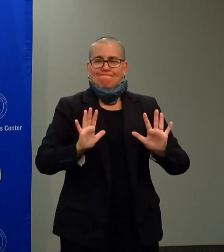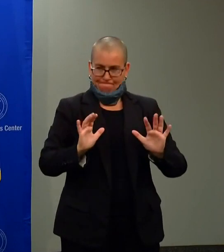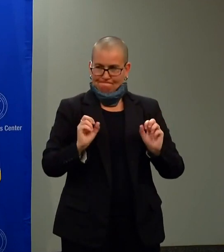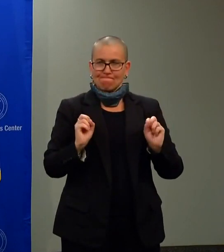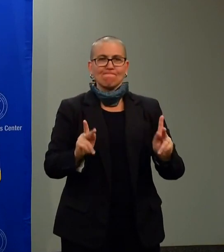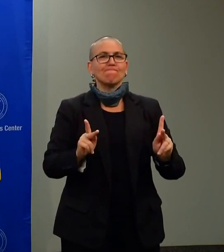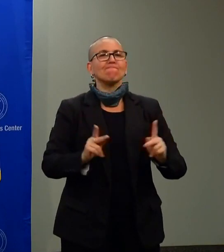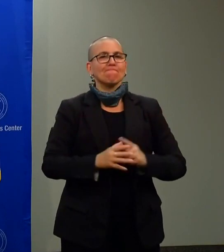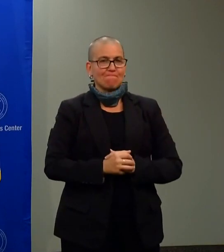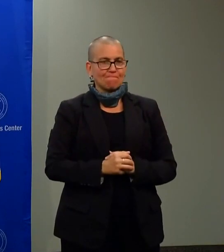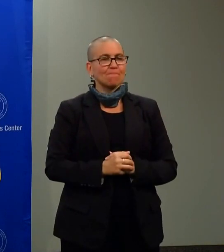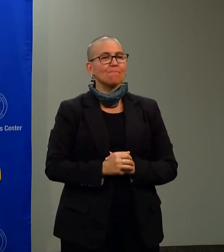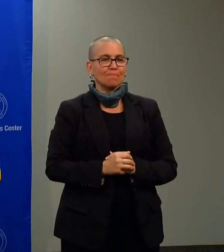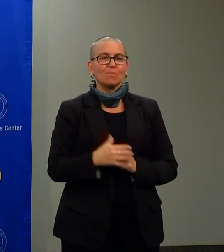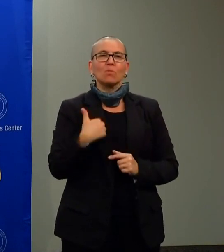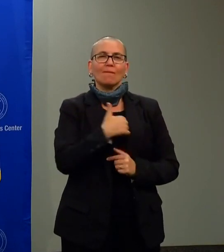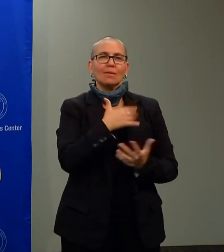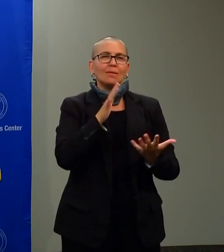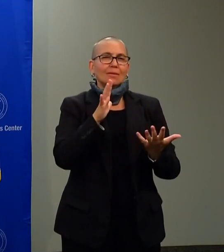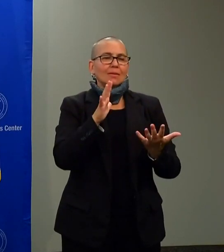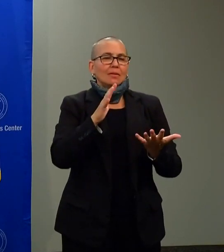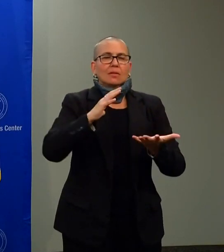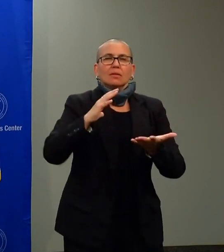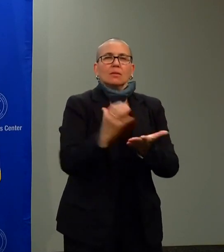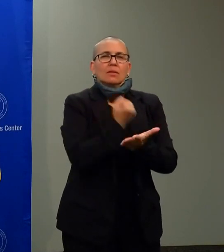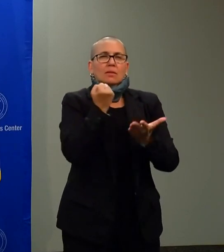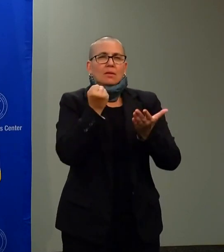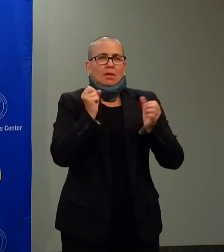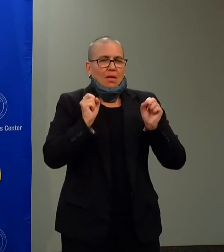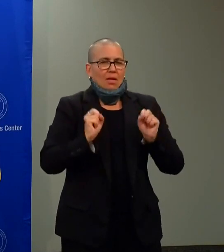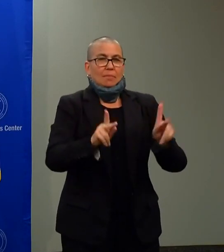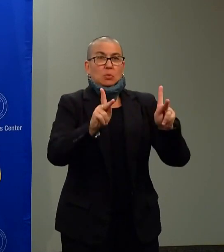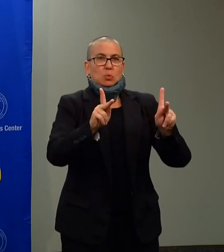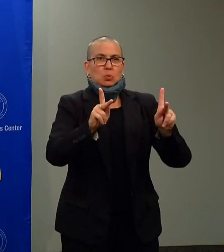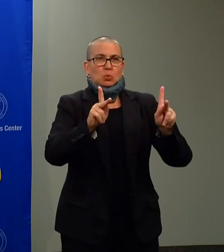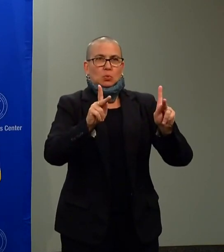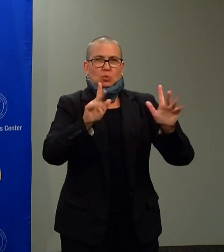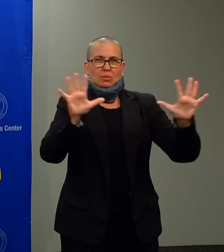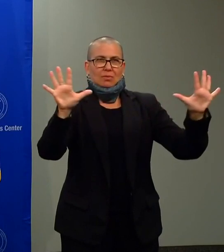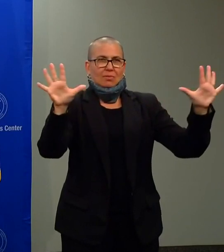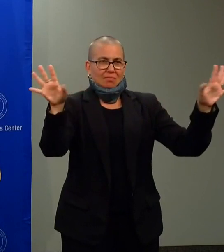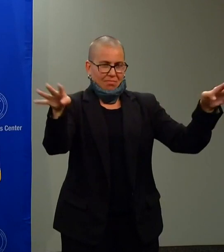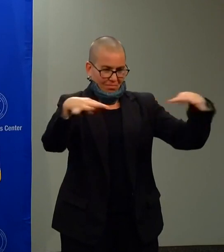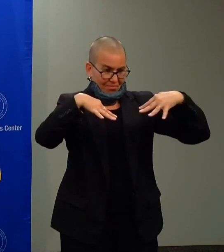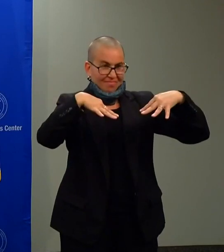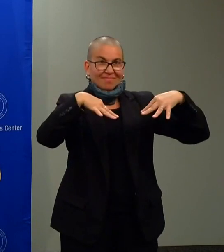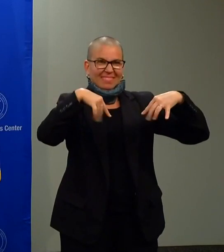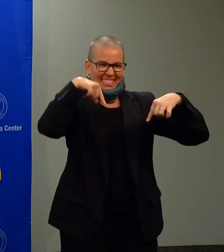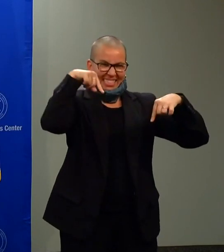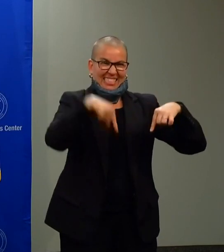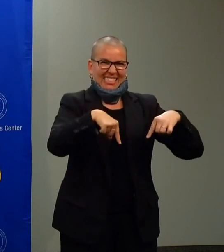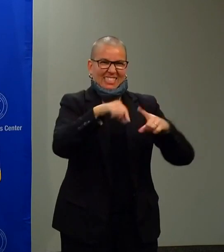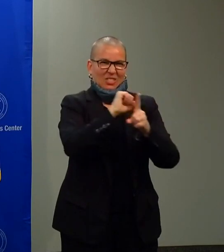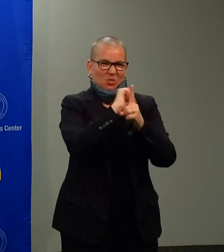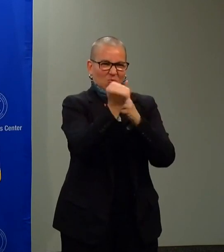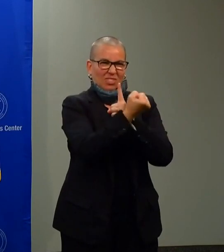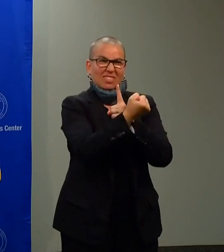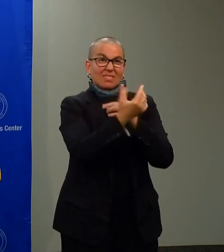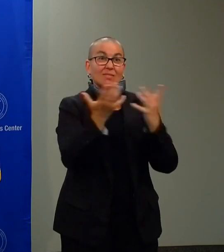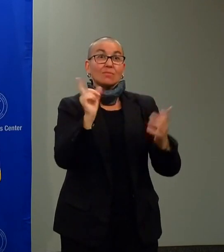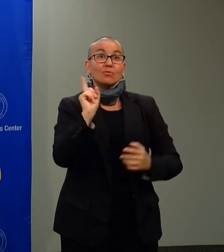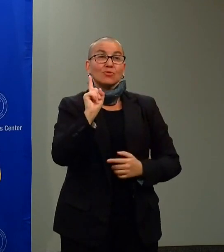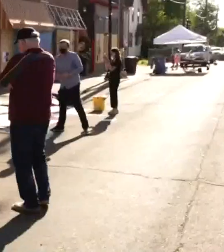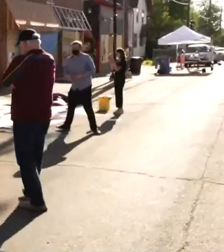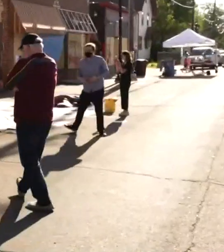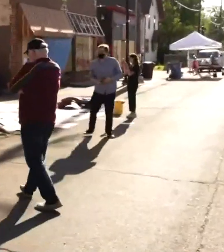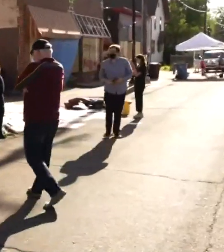opportunity. This is on us. The center of gravity for this is down on 38th and Chicago. The center of gravity lies